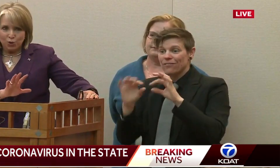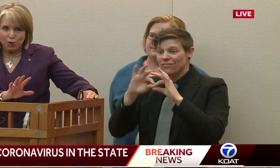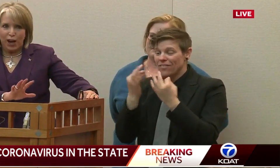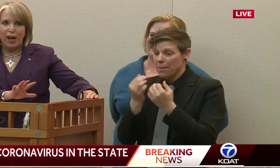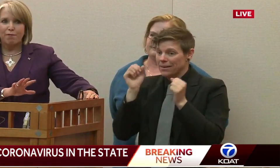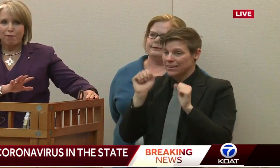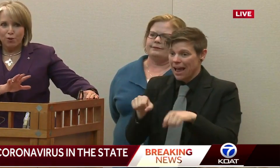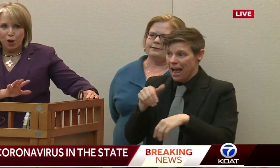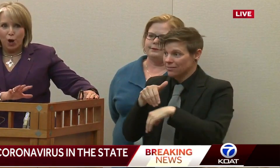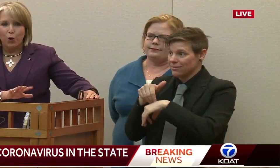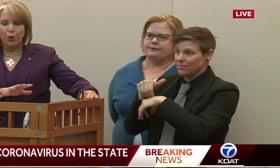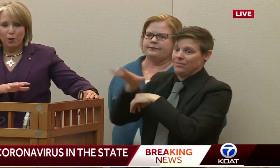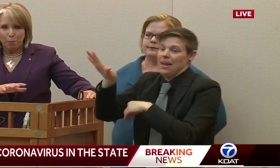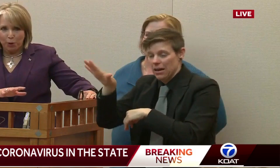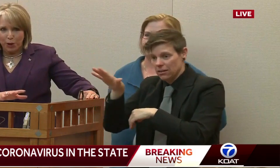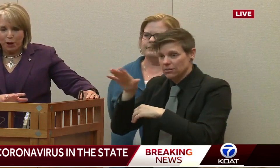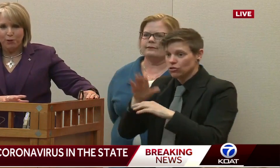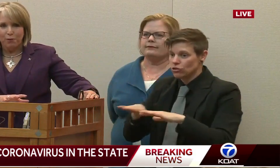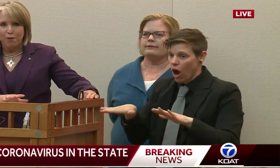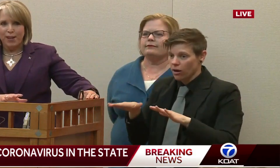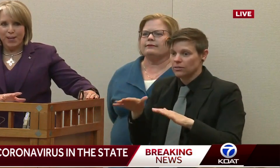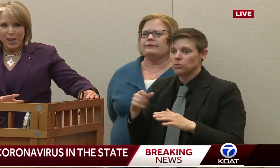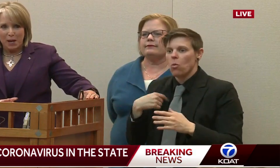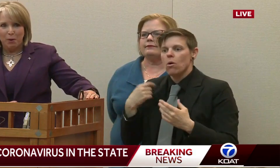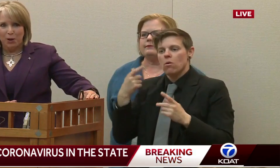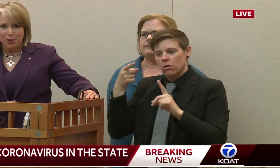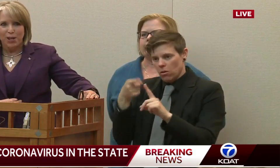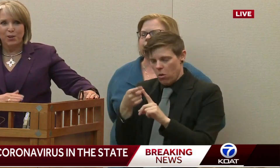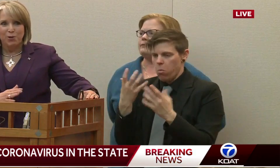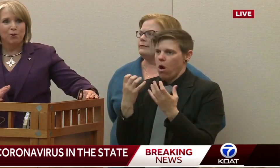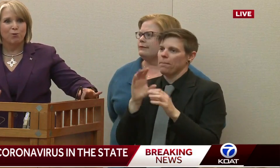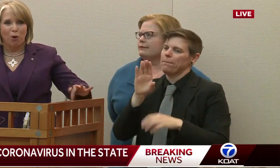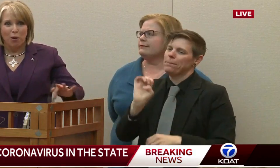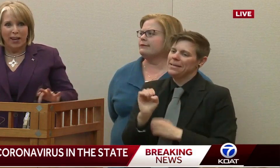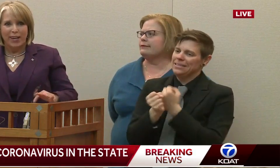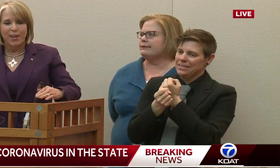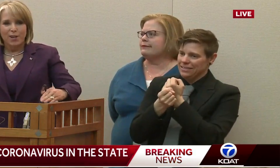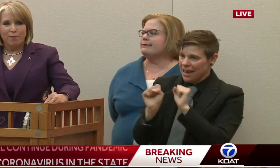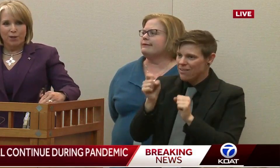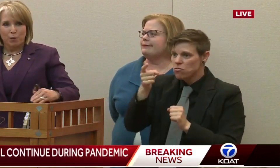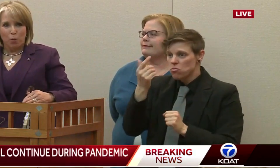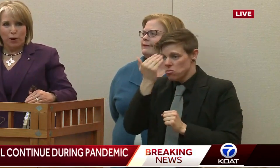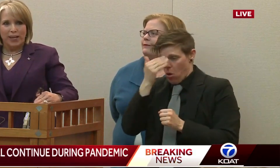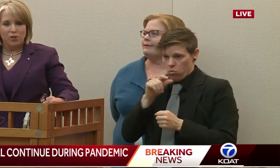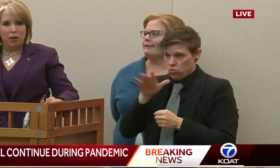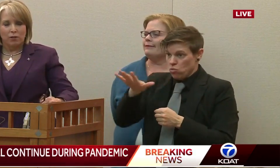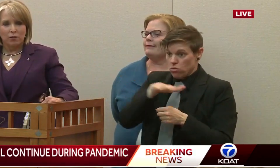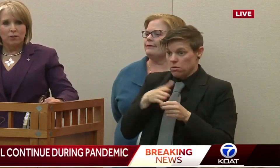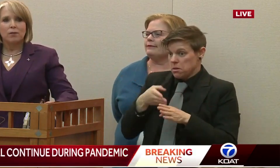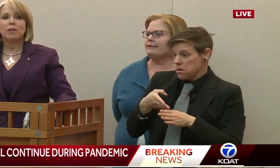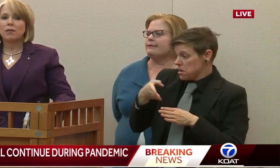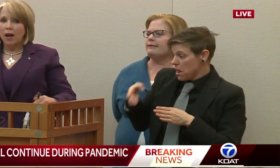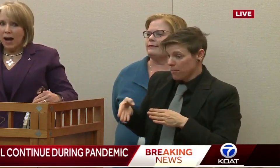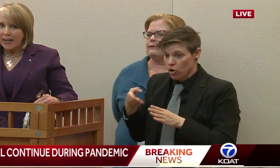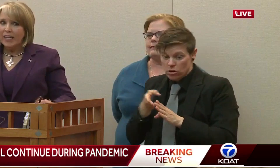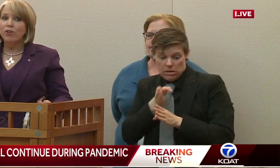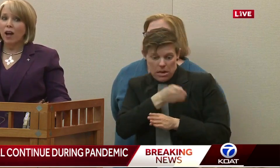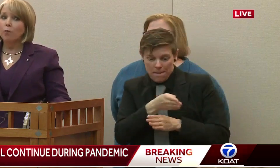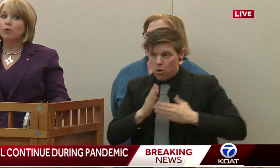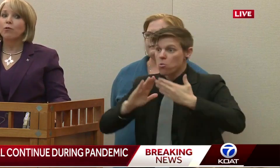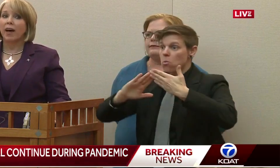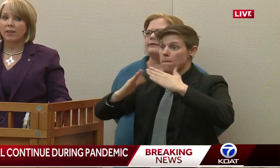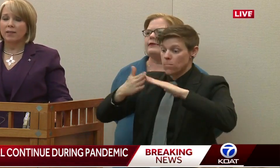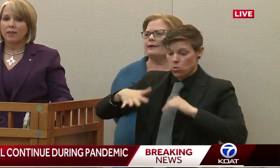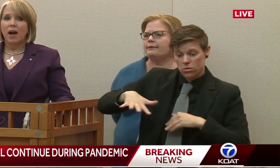need safe, known, productive neighbors that you use already for supporting each other. I